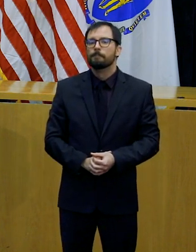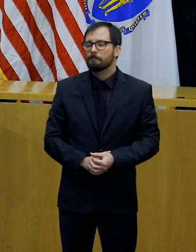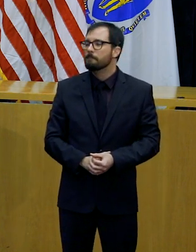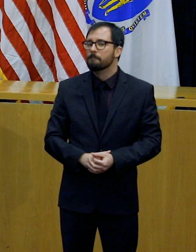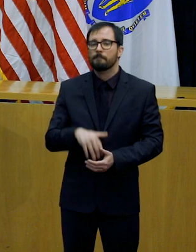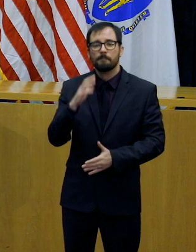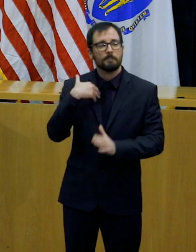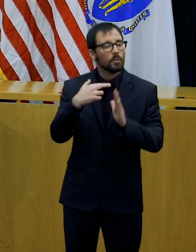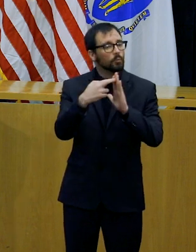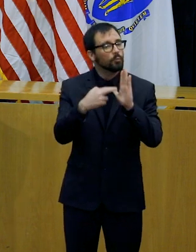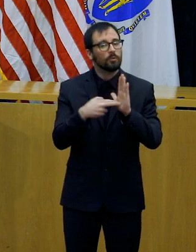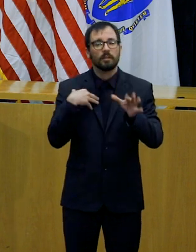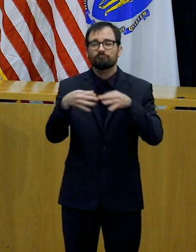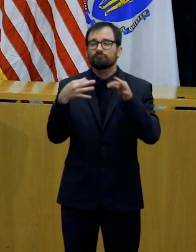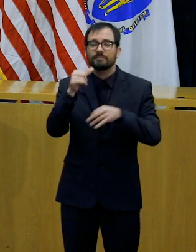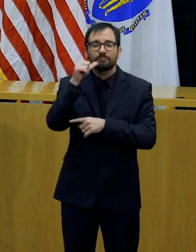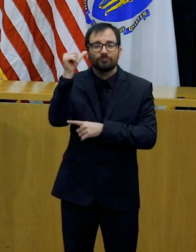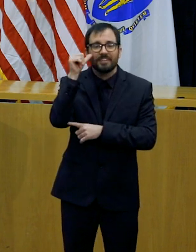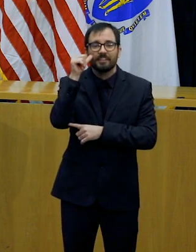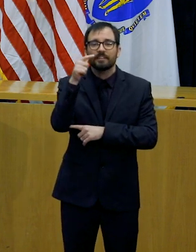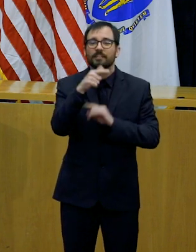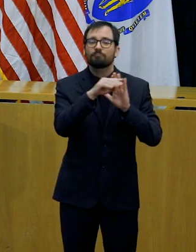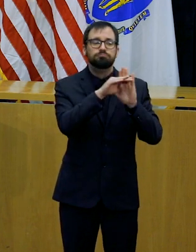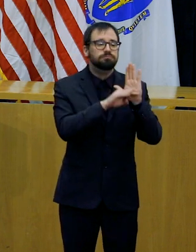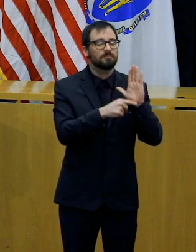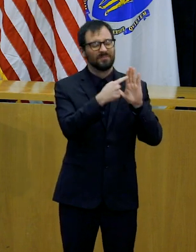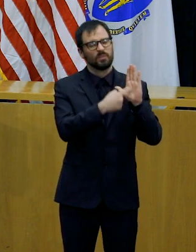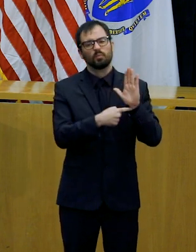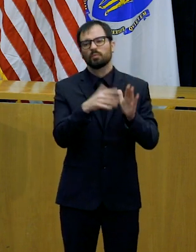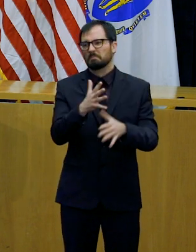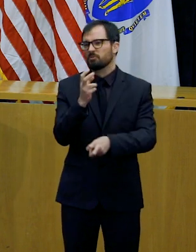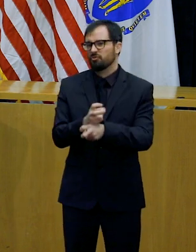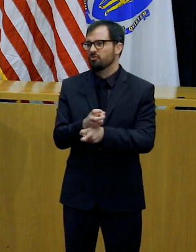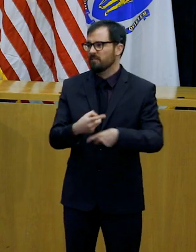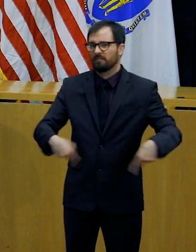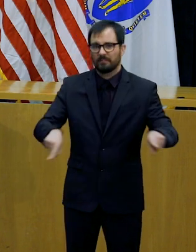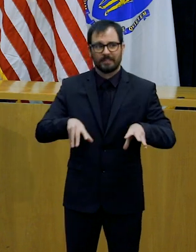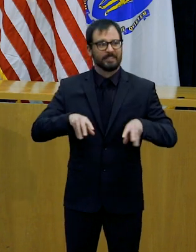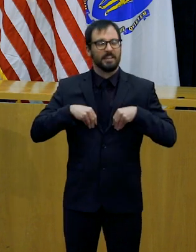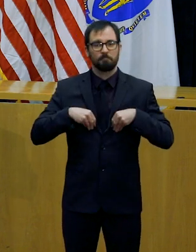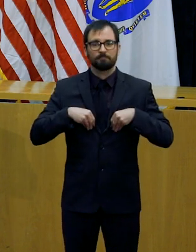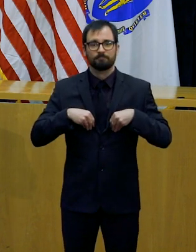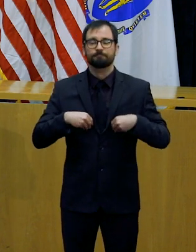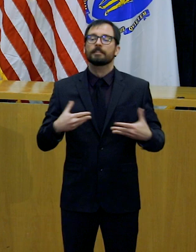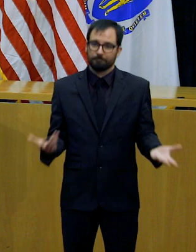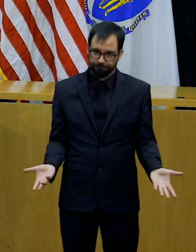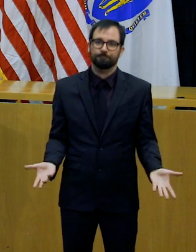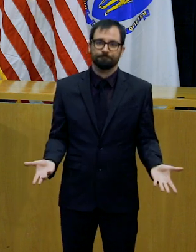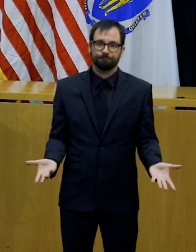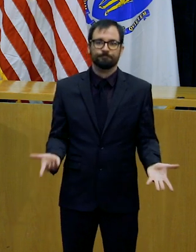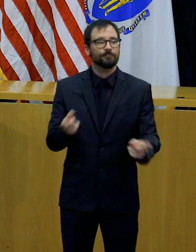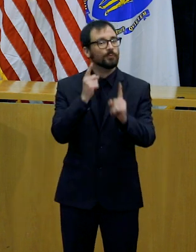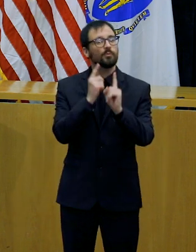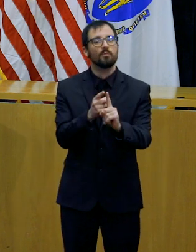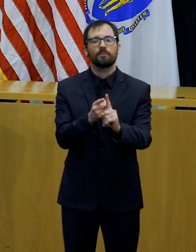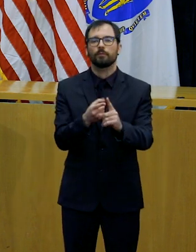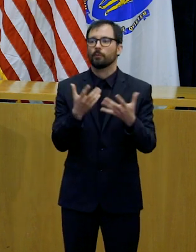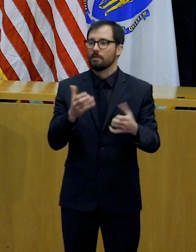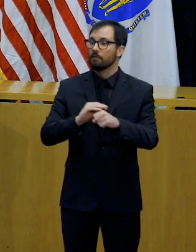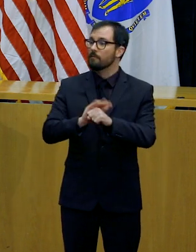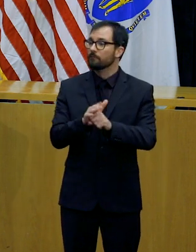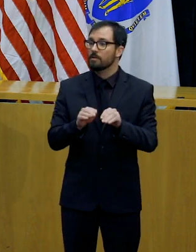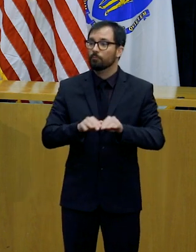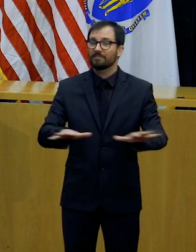difficult and inconvenient for many. But our goal right now is to slow the spread of the virus by limiting